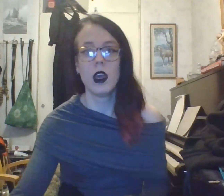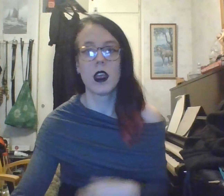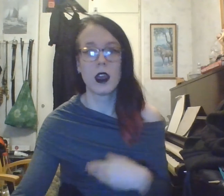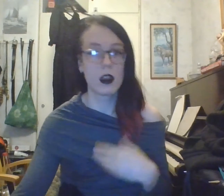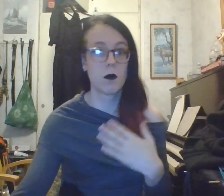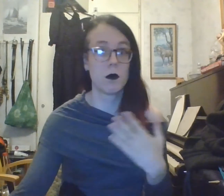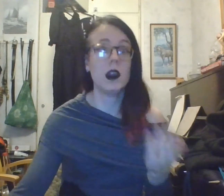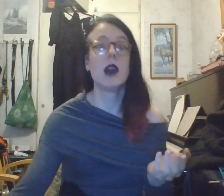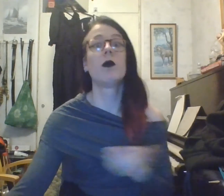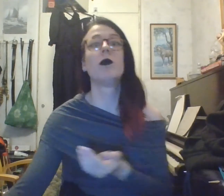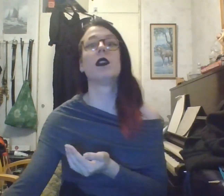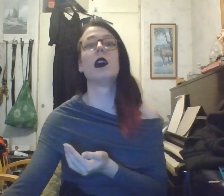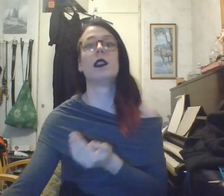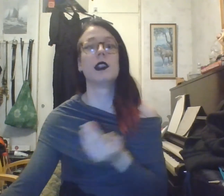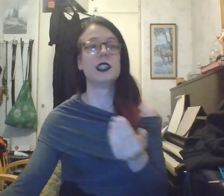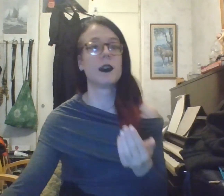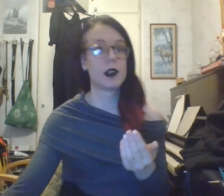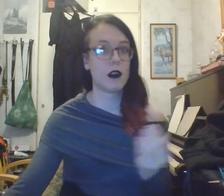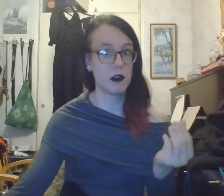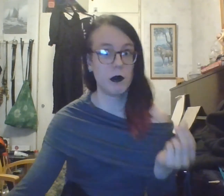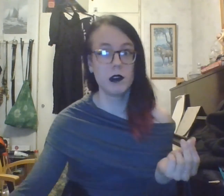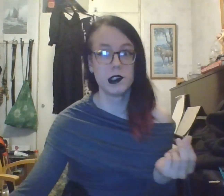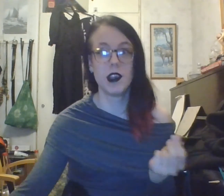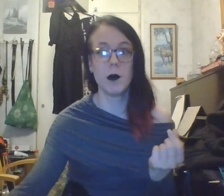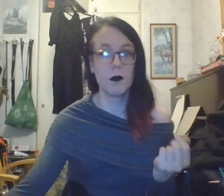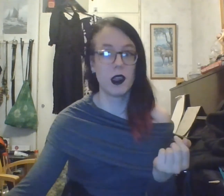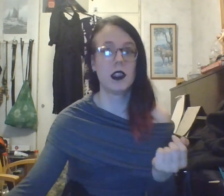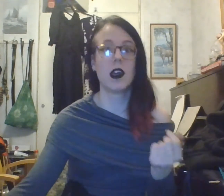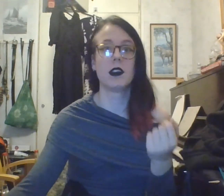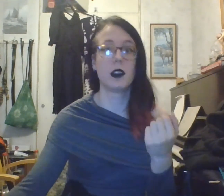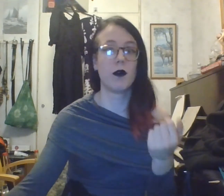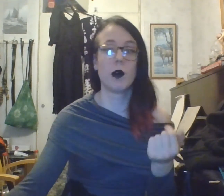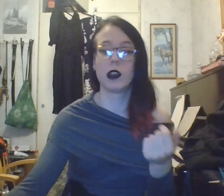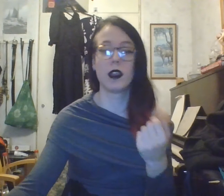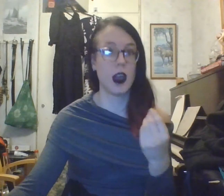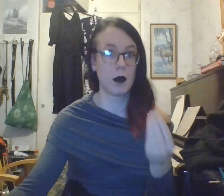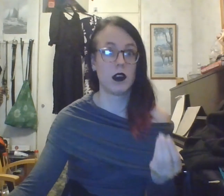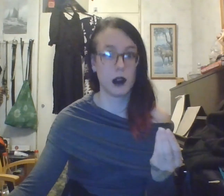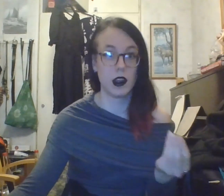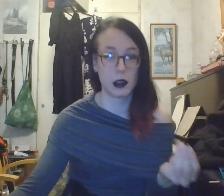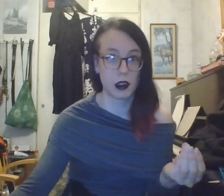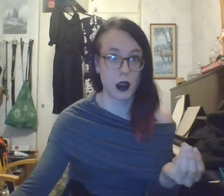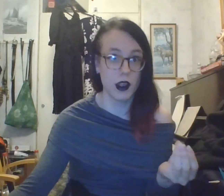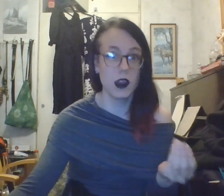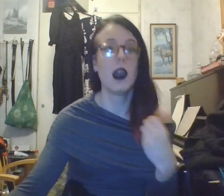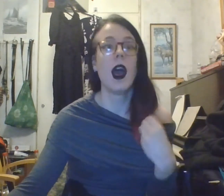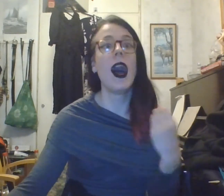And now when we say the legitimacy of an authority, we mean that the authority is absolutely necessary, and